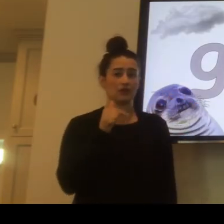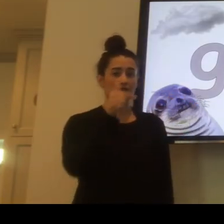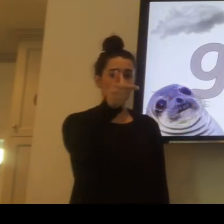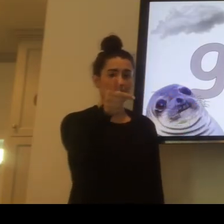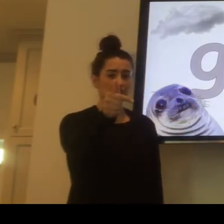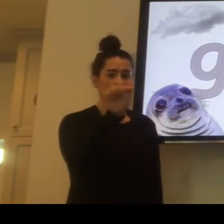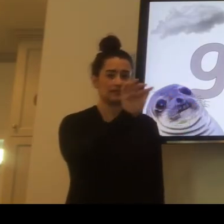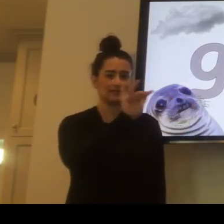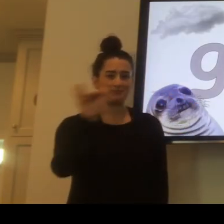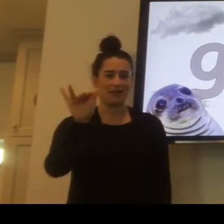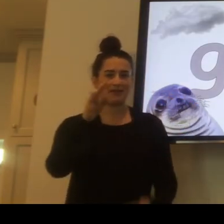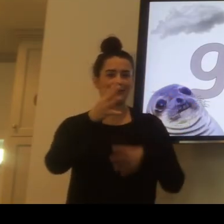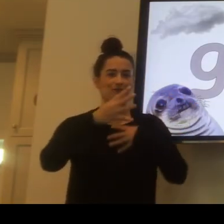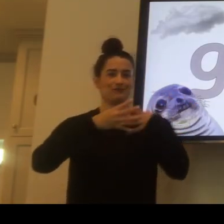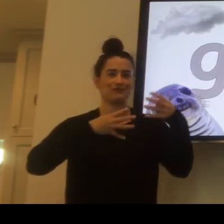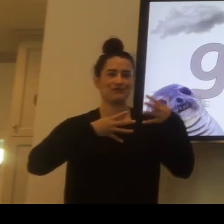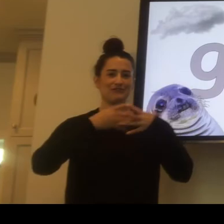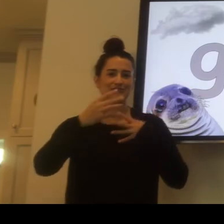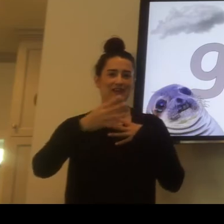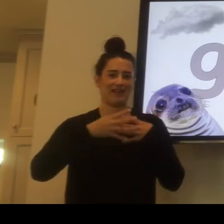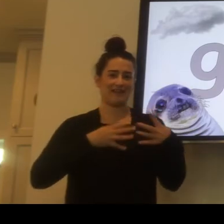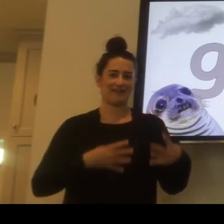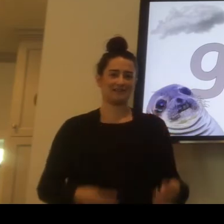Your turn. Spell the word gray.